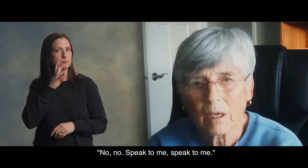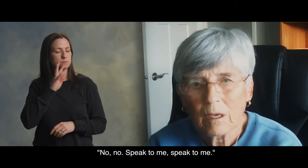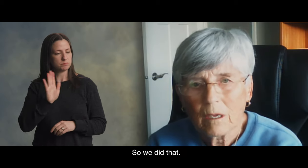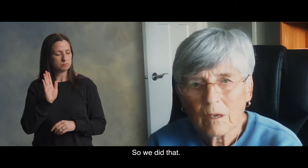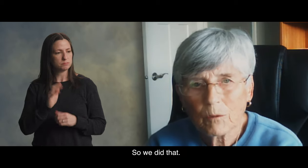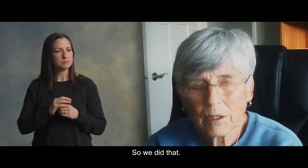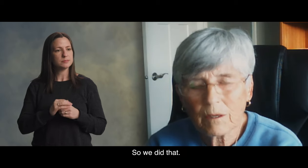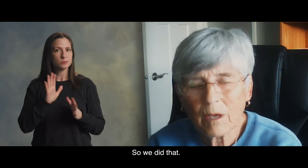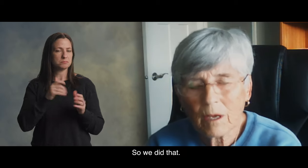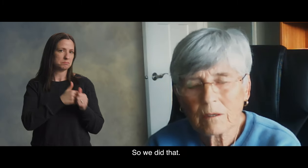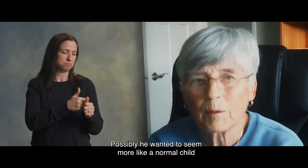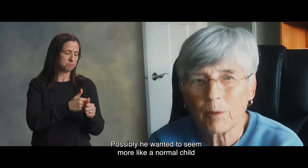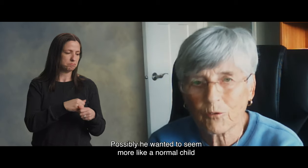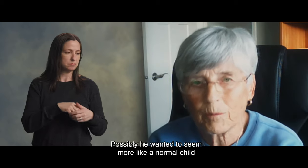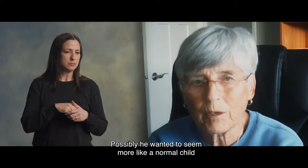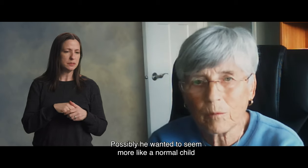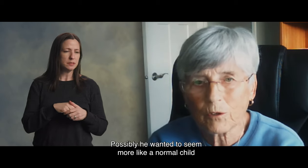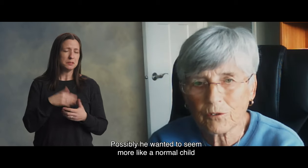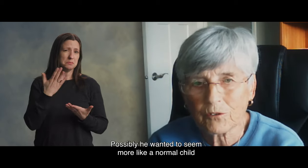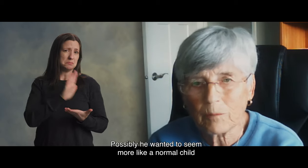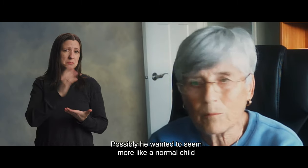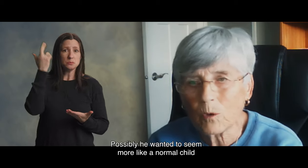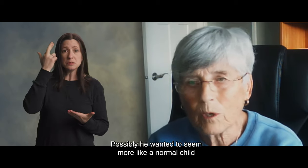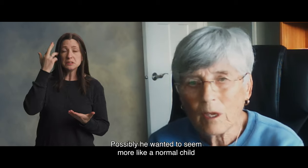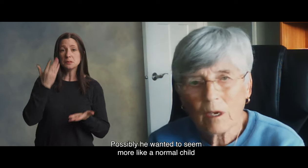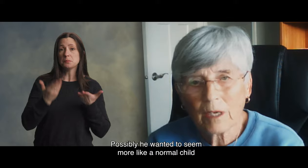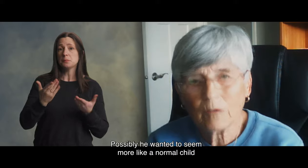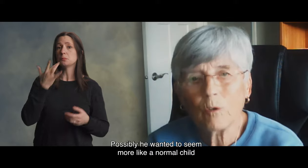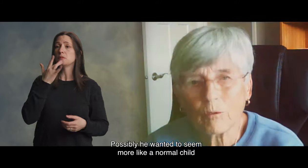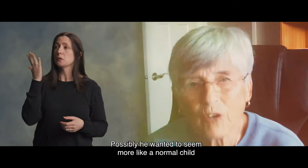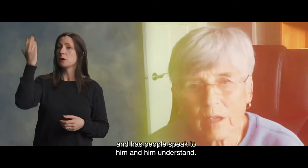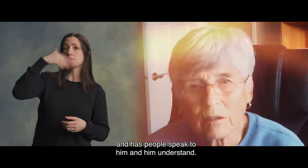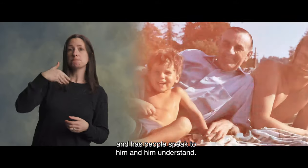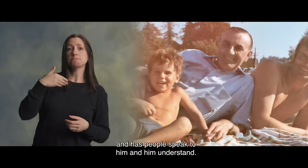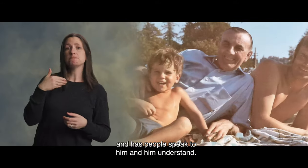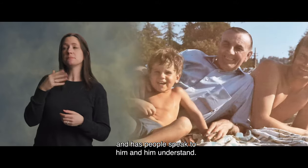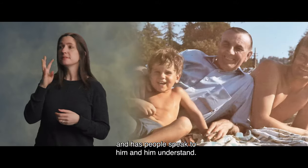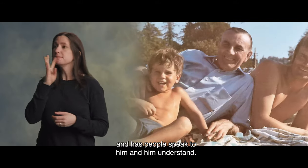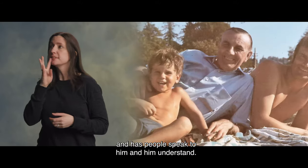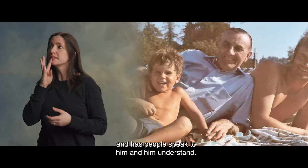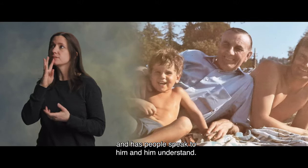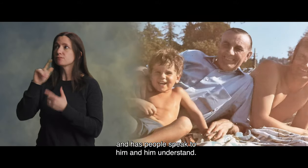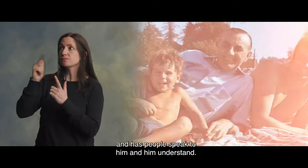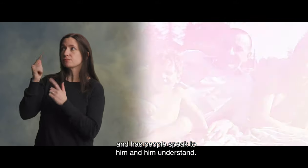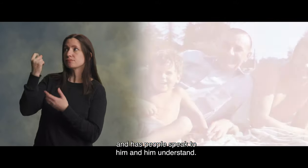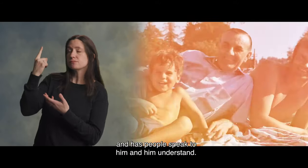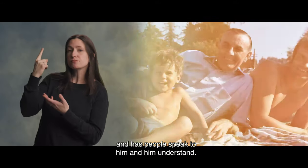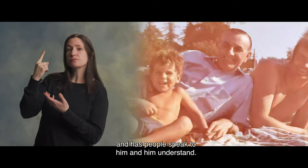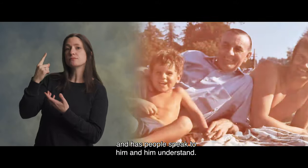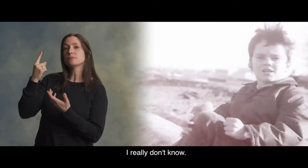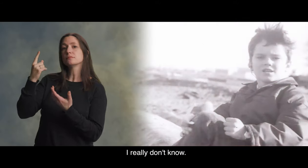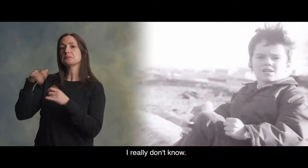me. So we did that. Possibly wanted to seem more like a normal child and have people speak to him and him